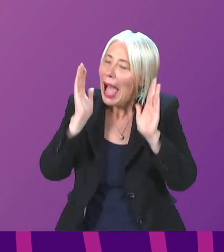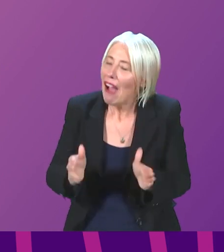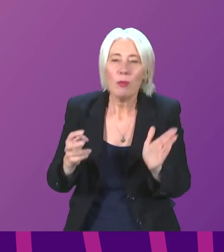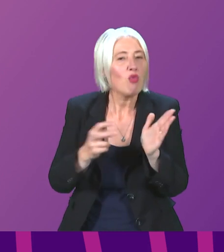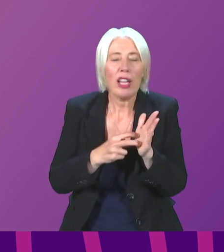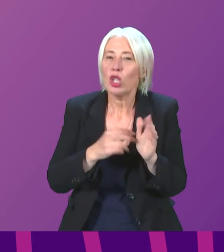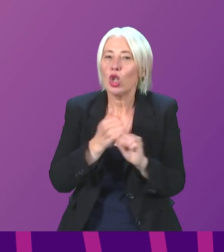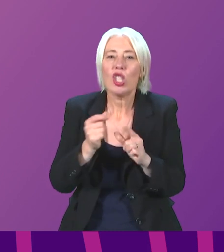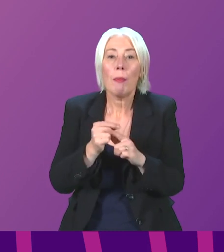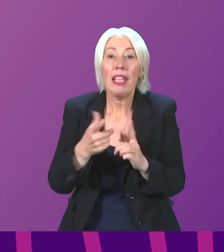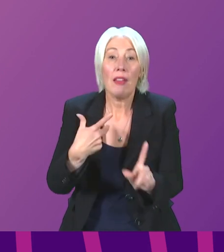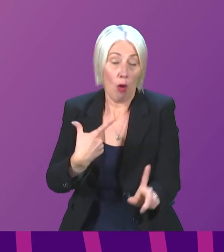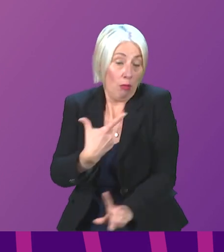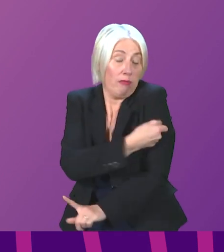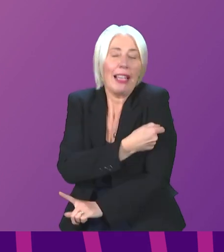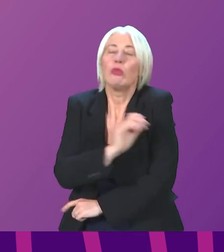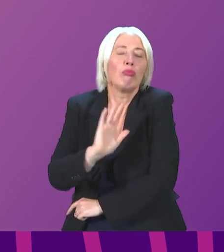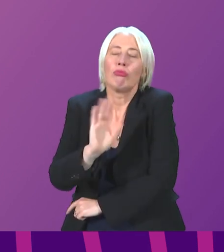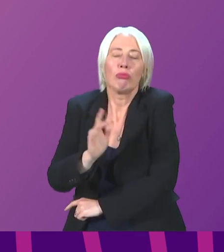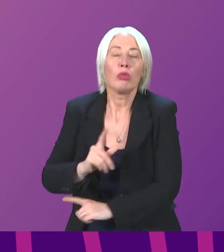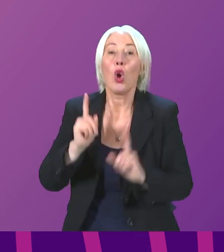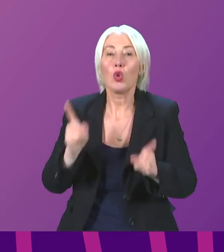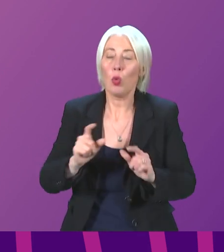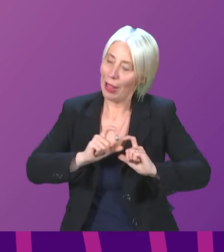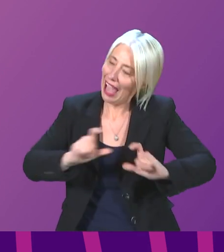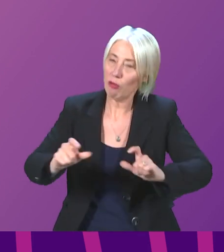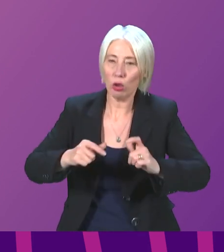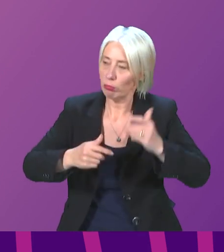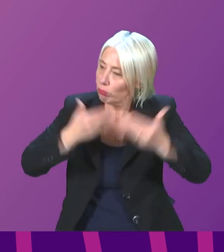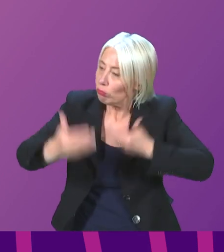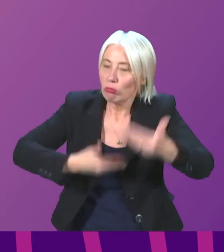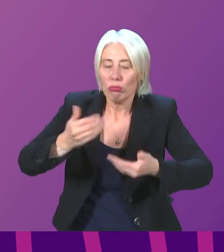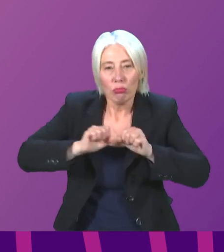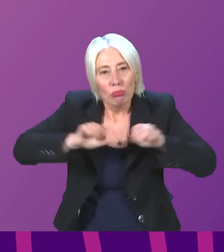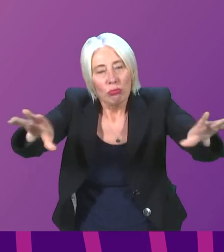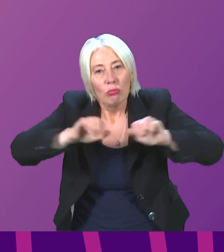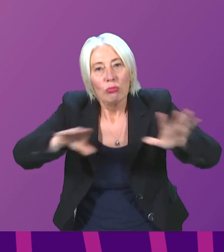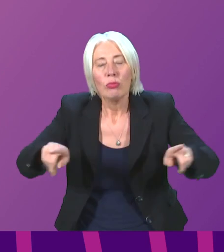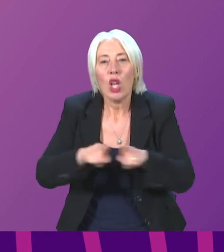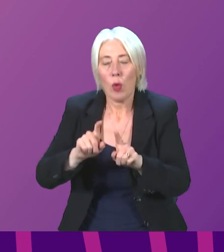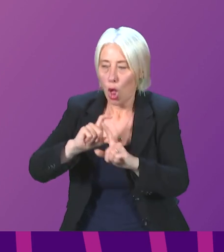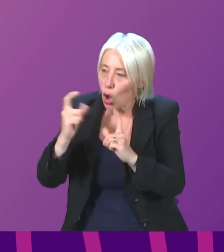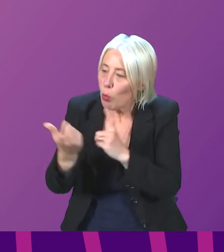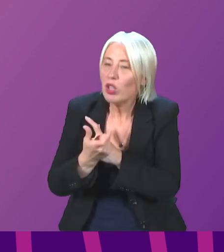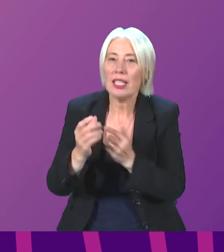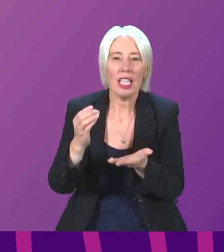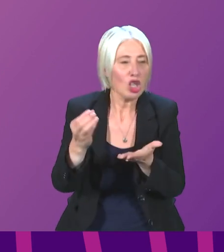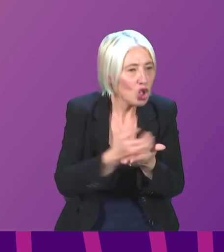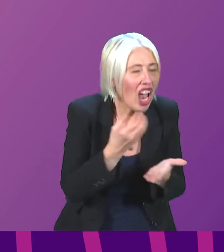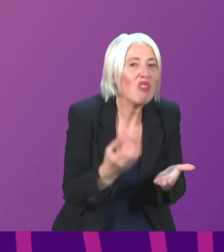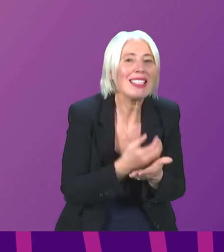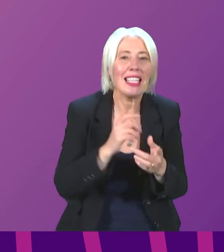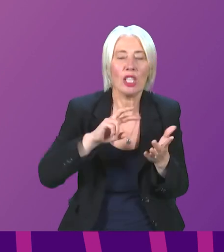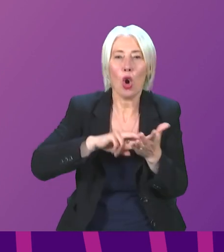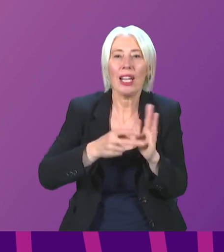a GP, of course, to get the vaccination. And so we will continue with those efforts. We're also talking to a number of community and third sector organisations to